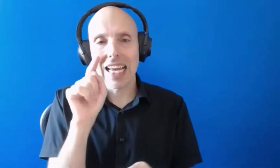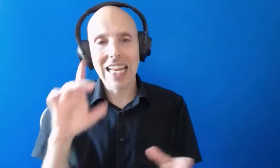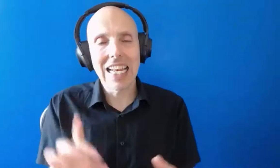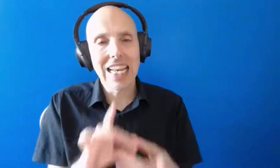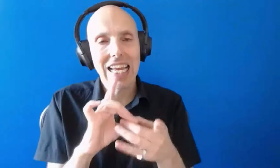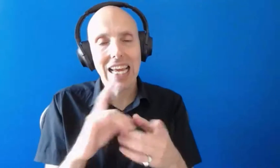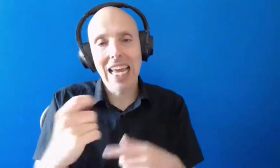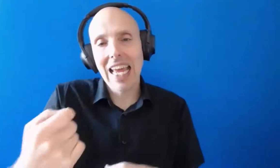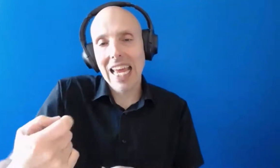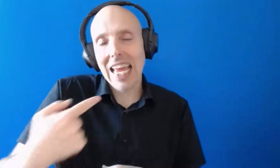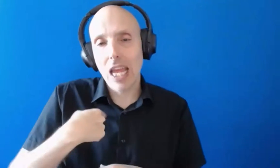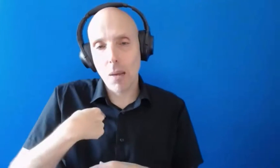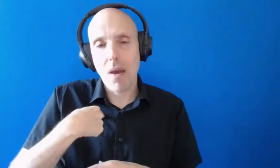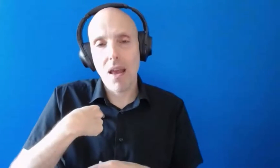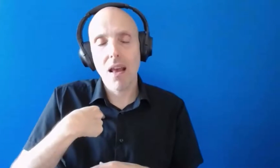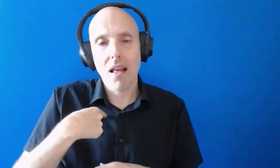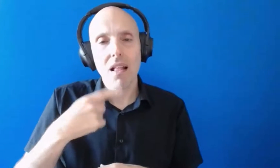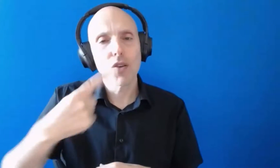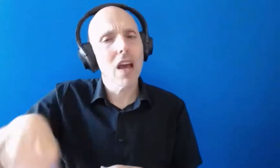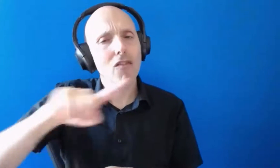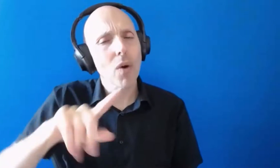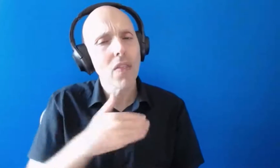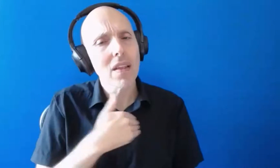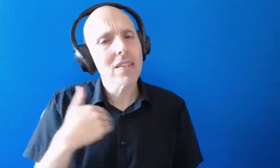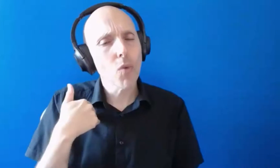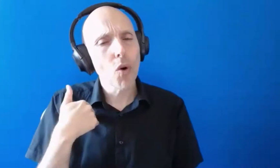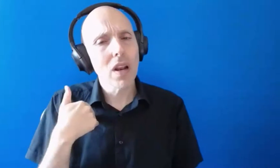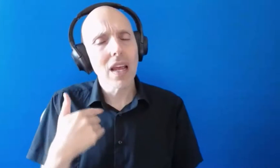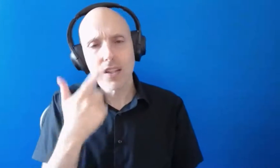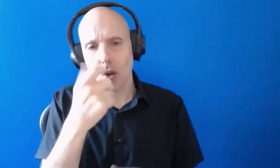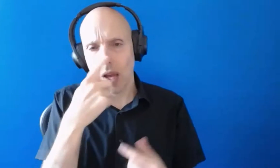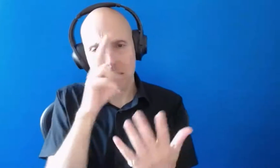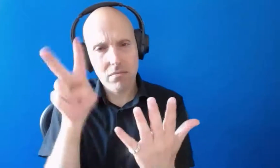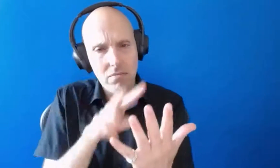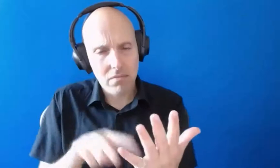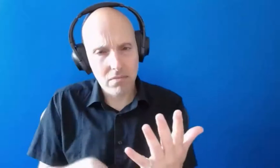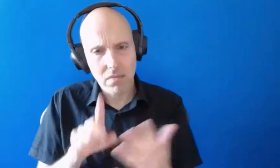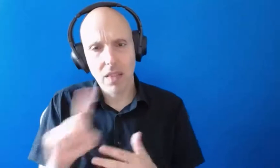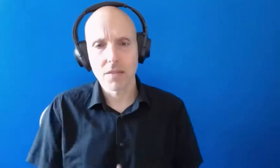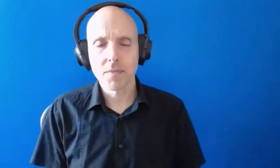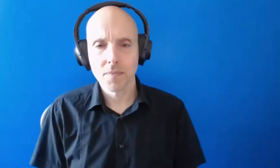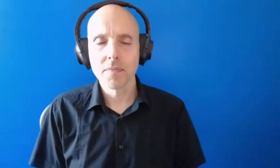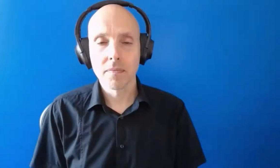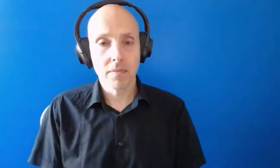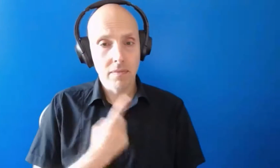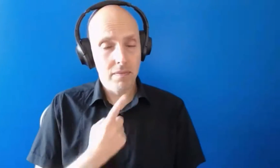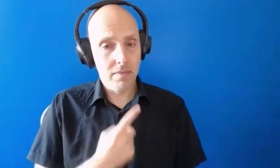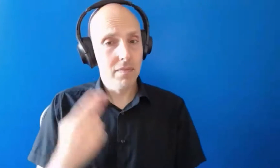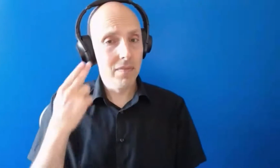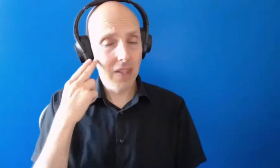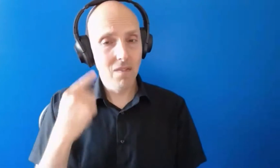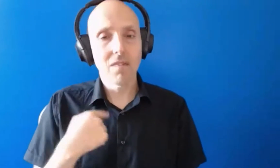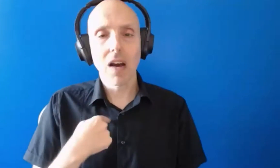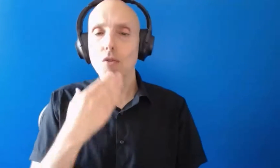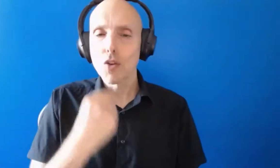emailed around this morning to everyone who registered for this. I'm Doug and I'm using the